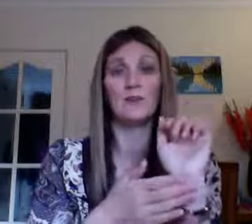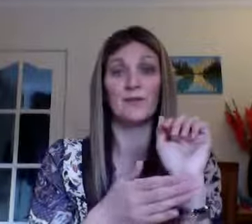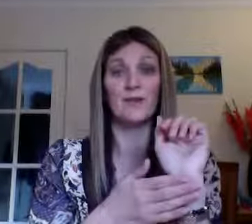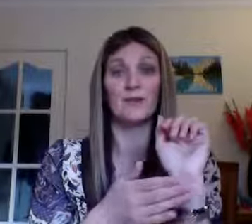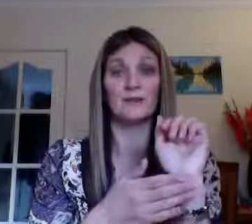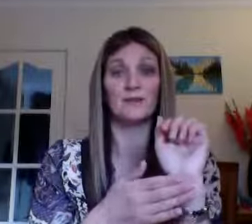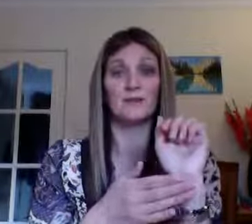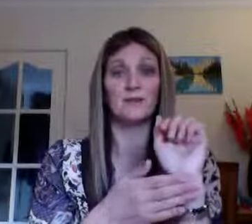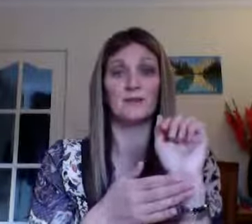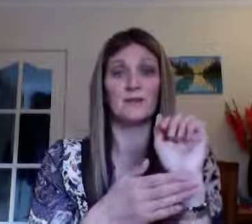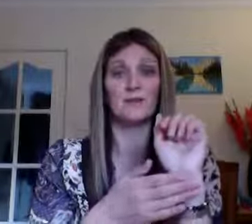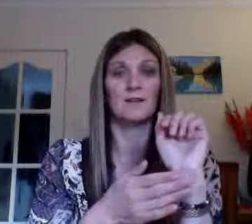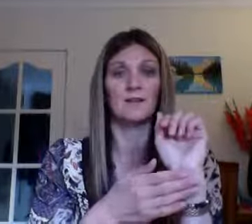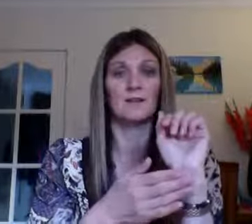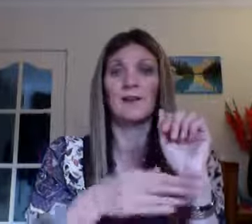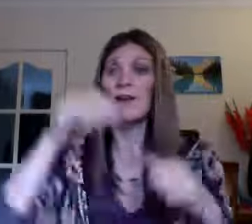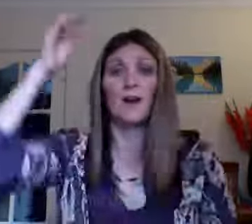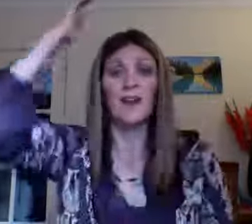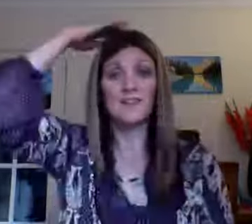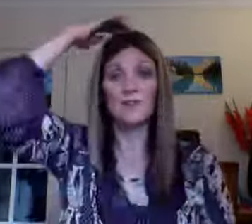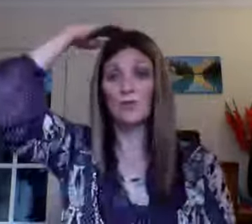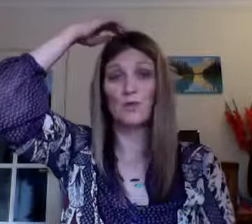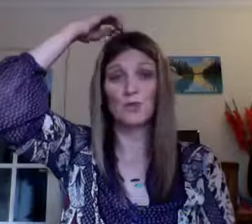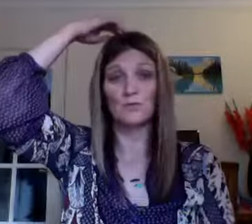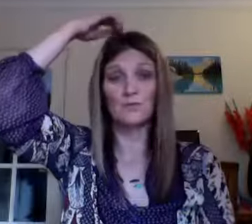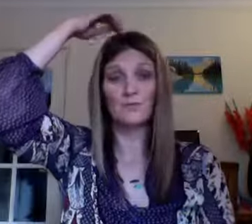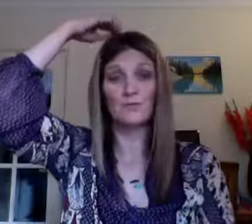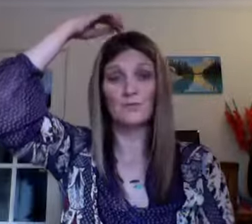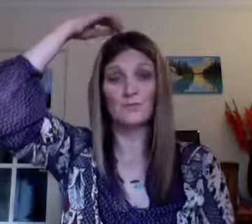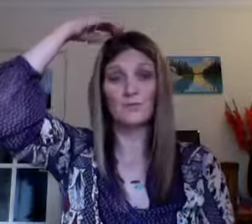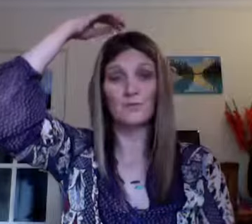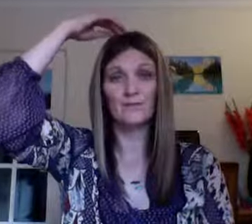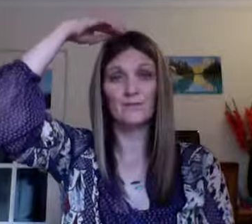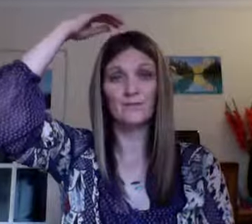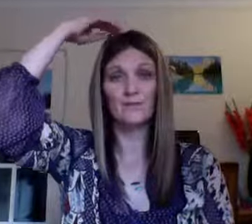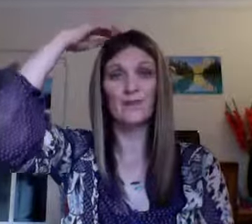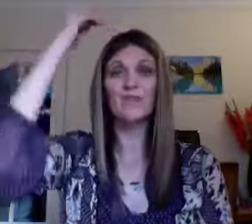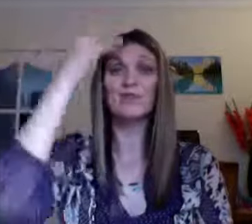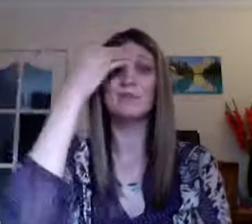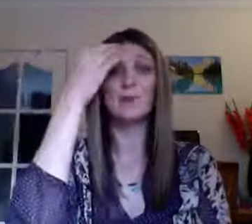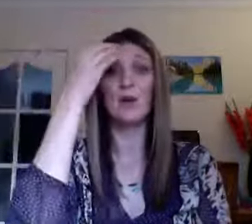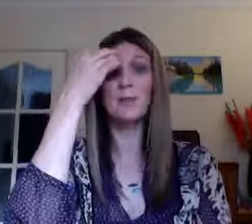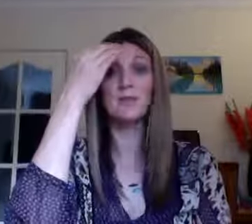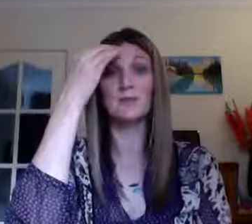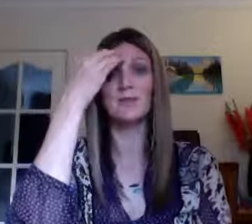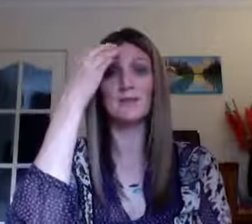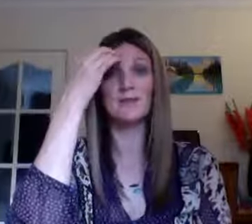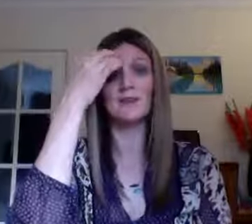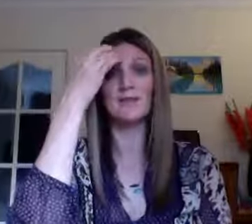for me. I let it all go. I choose to be open to money instead.